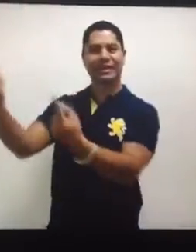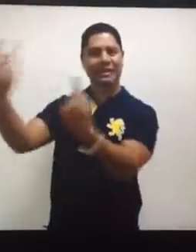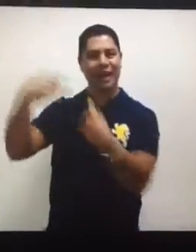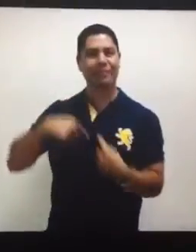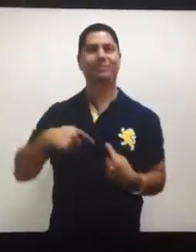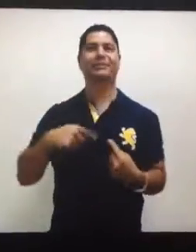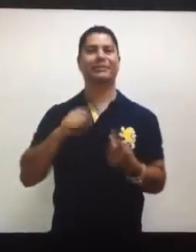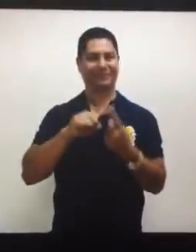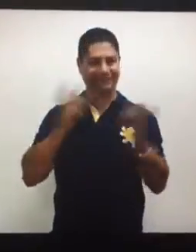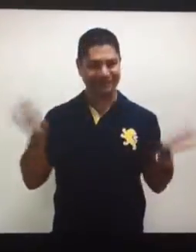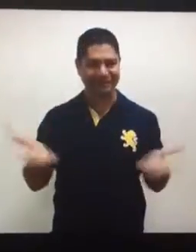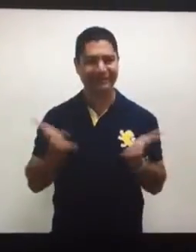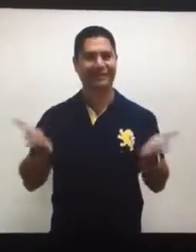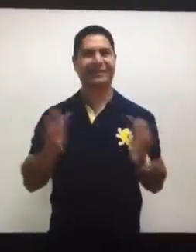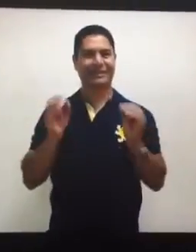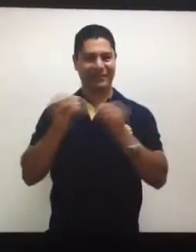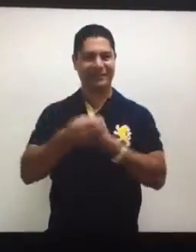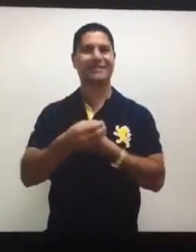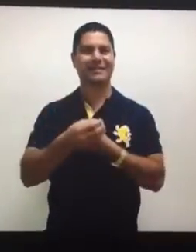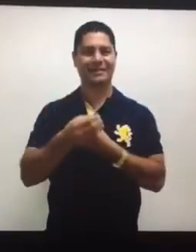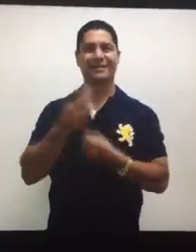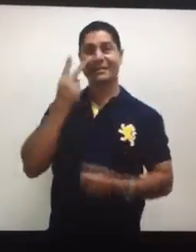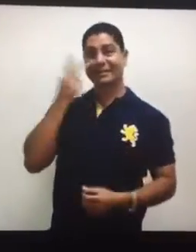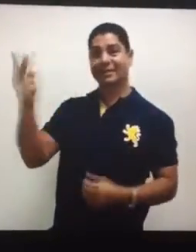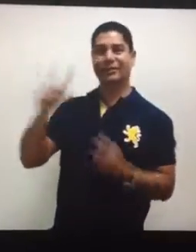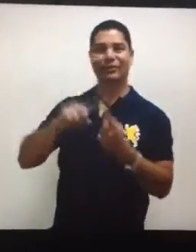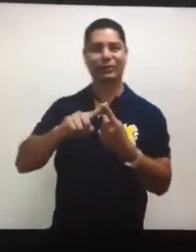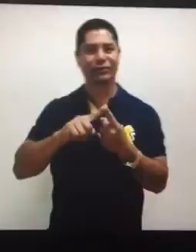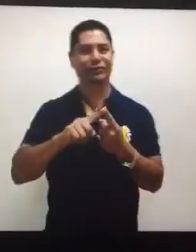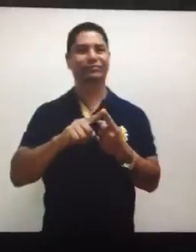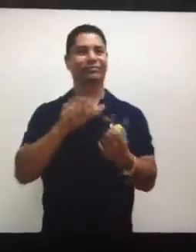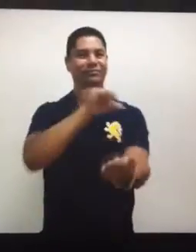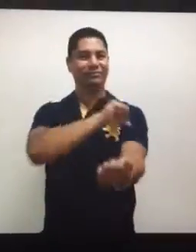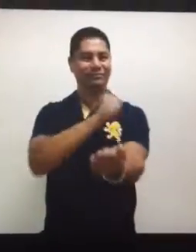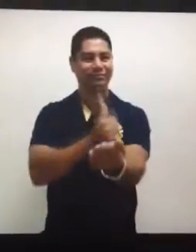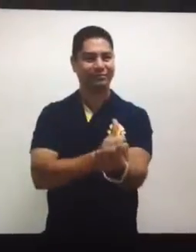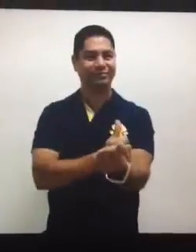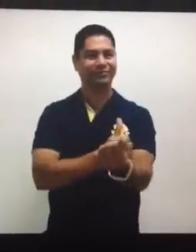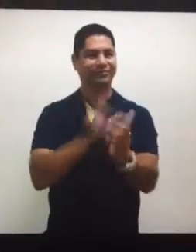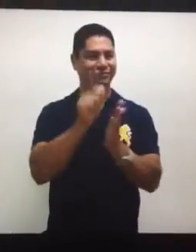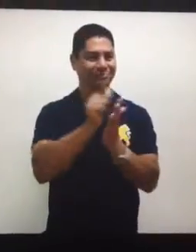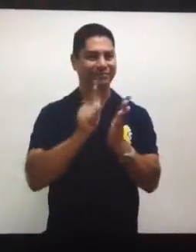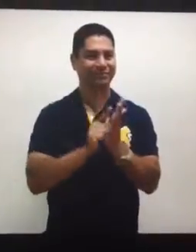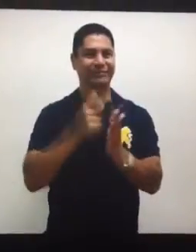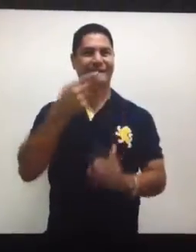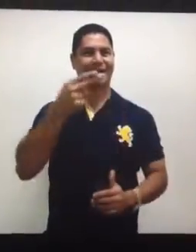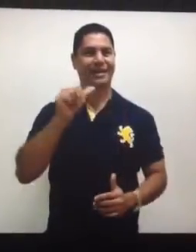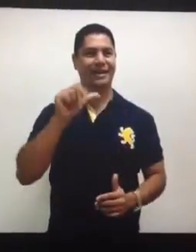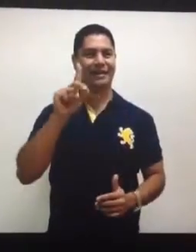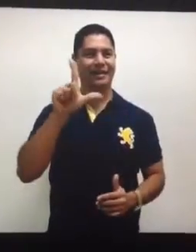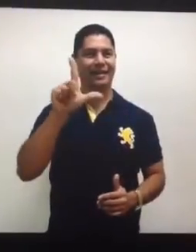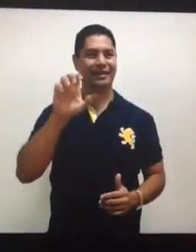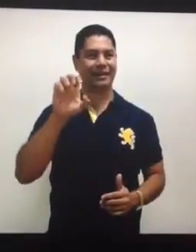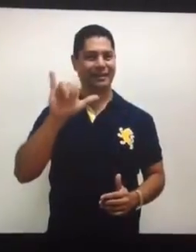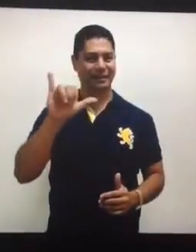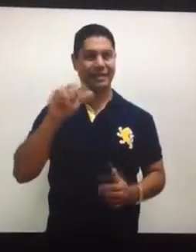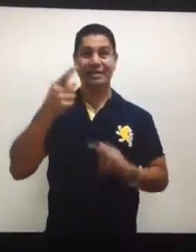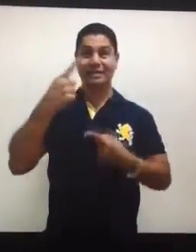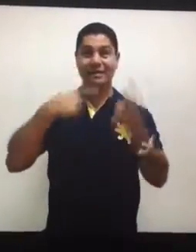So I want you, all the deaf people out there, to come see the, um, Hadley's, Hadley office.